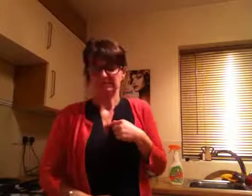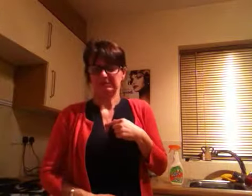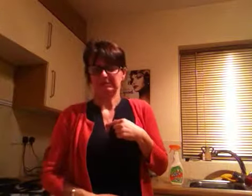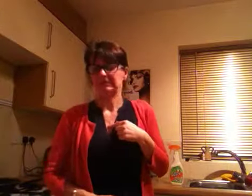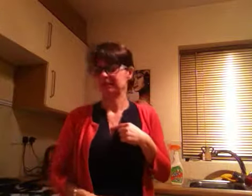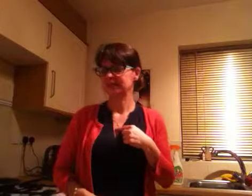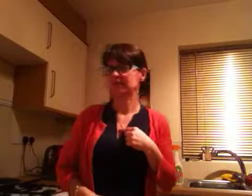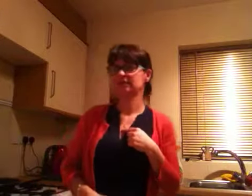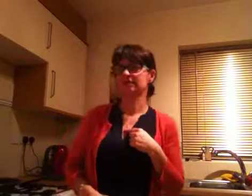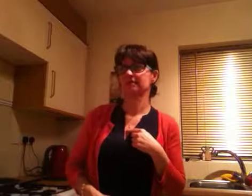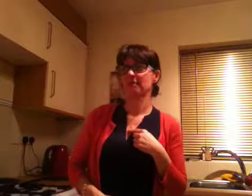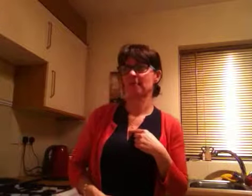for her arrival.